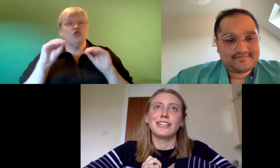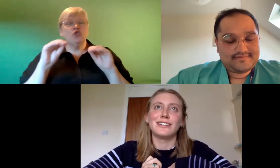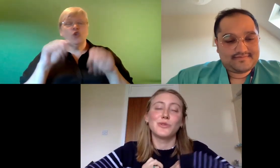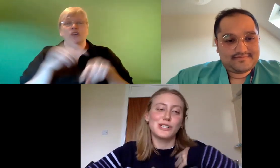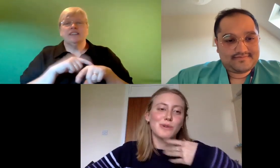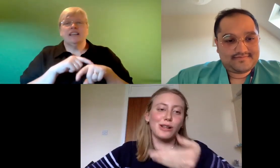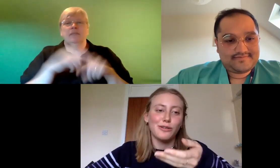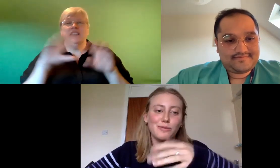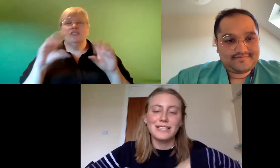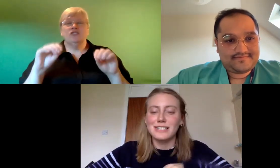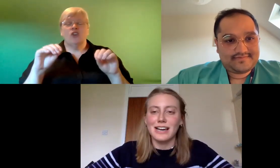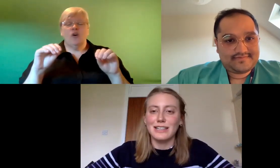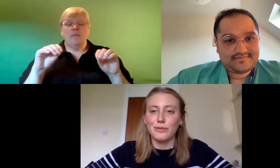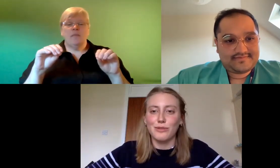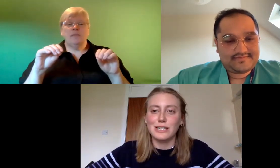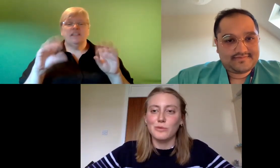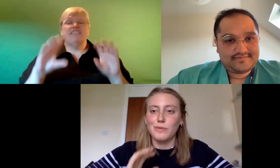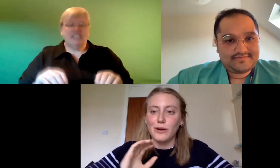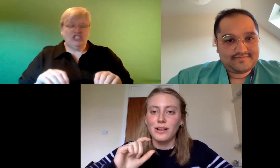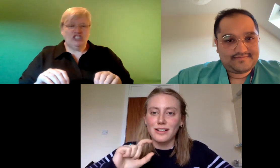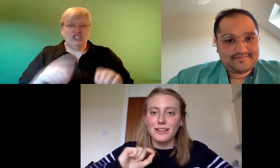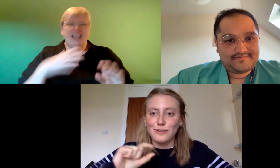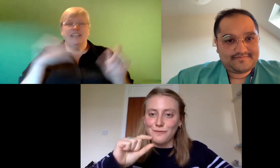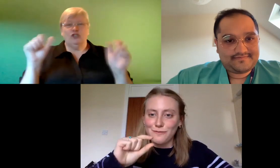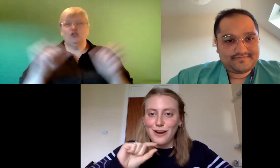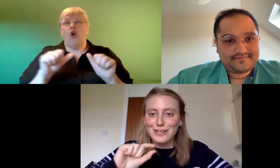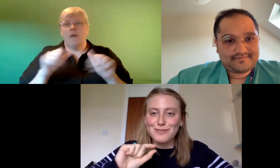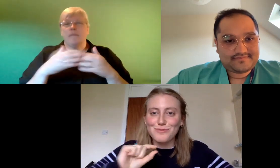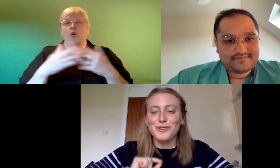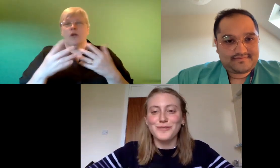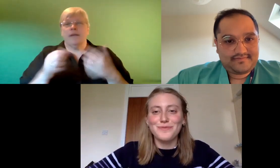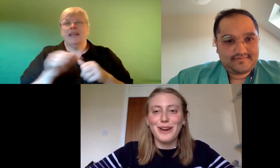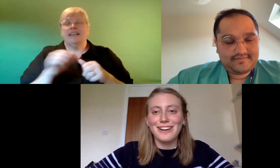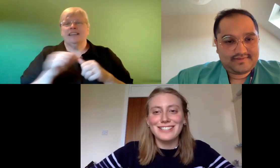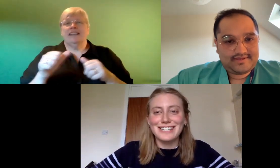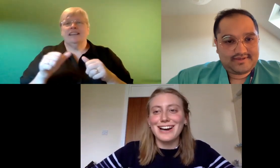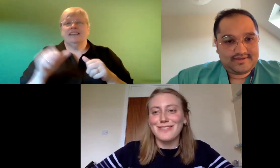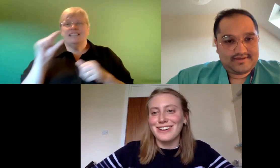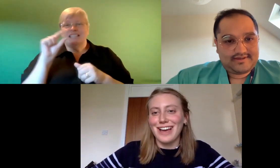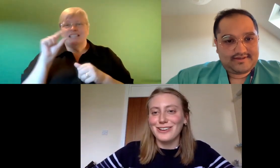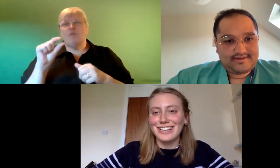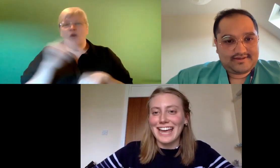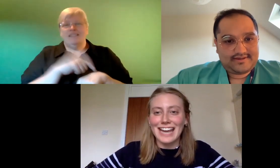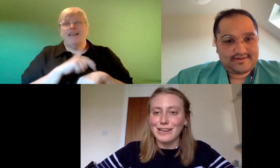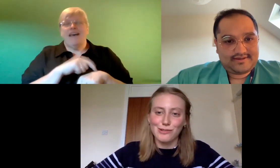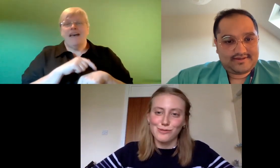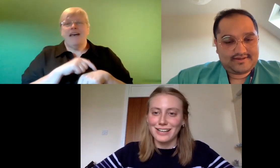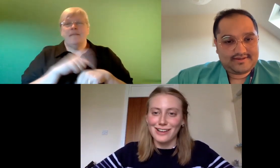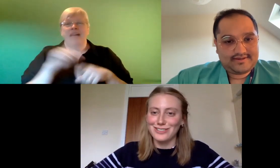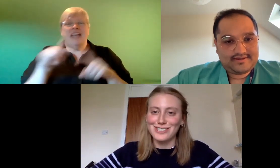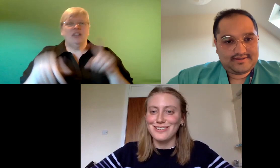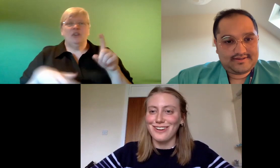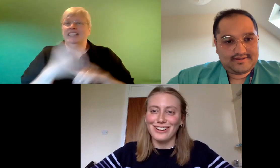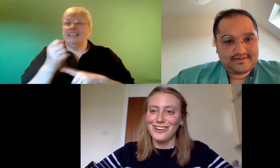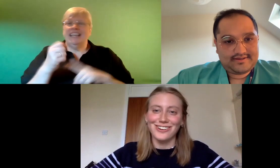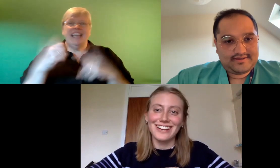finished it so which is why a lot of the pieces that i ended up writing were about very small periods in time and i couldn't get any of the word